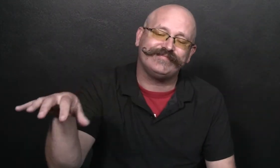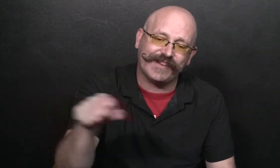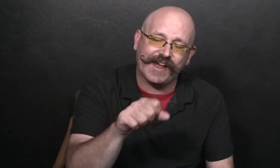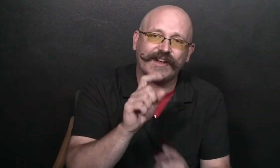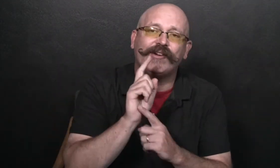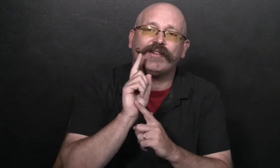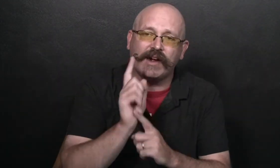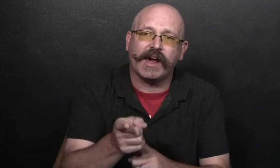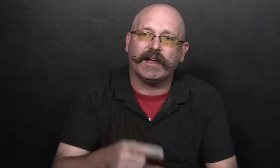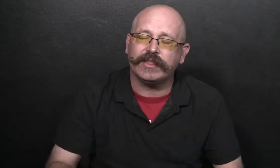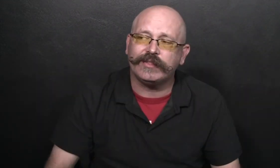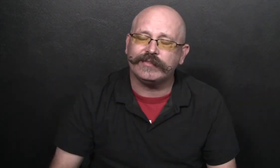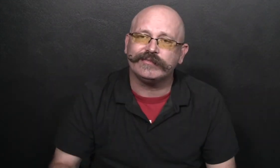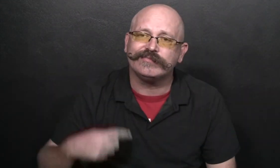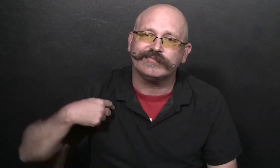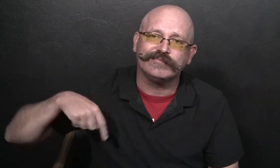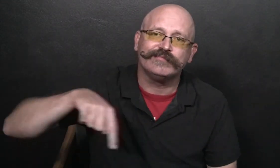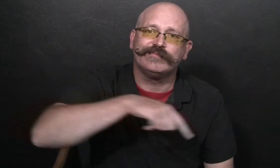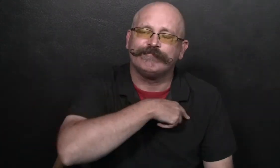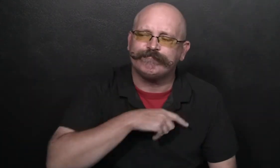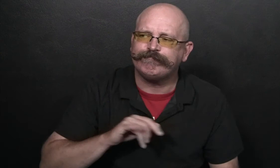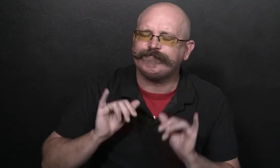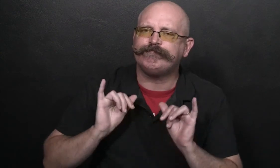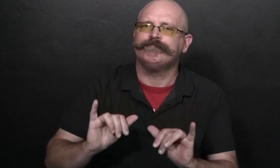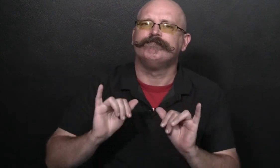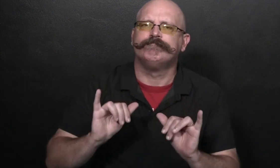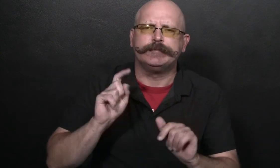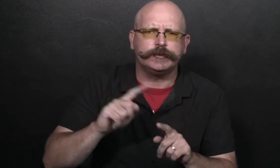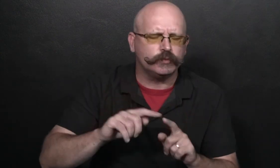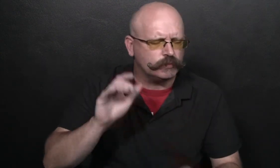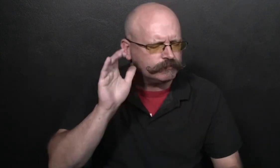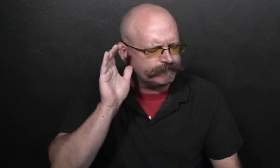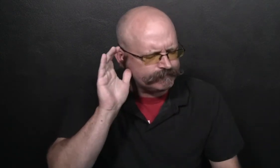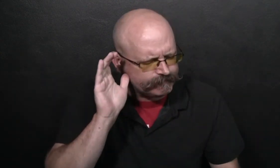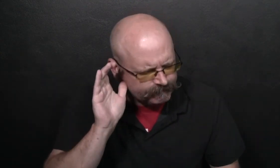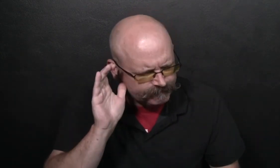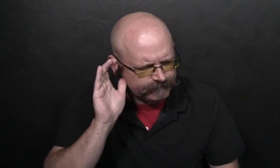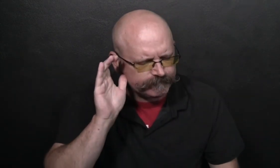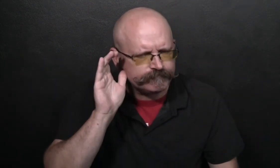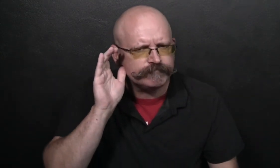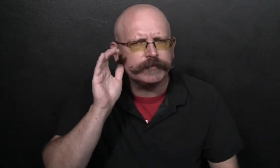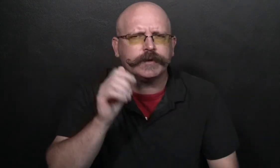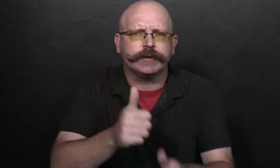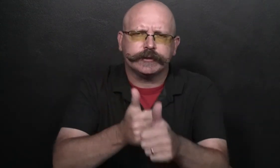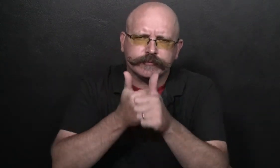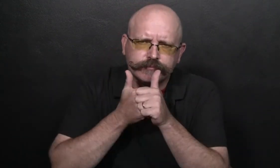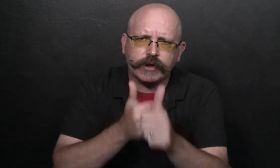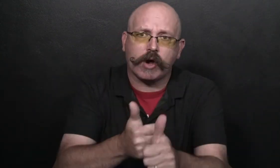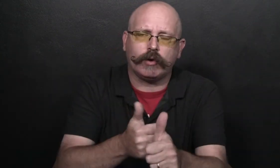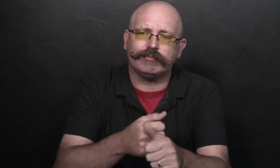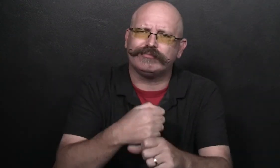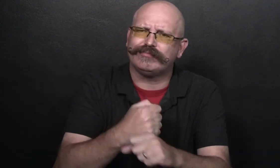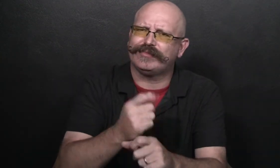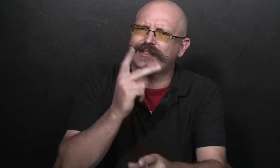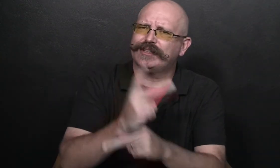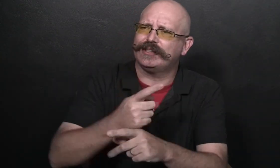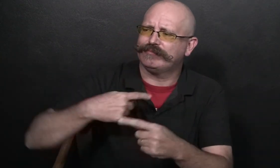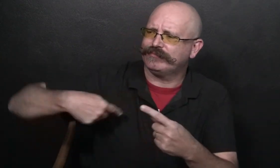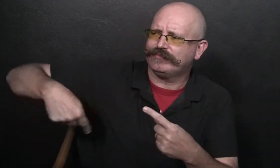It would take a while They would have times when they would need to listen carefully And follow